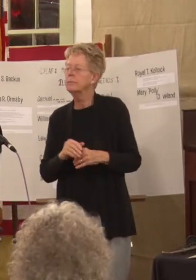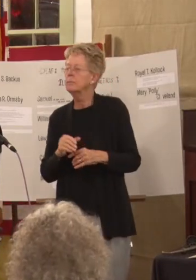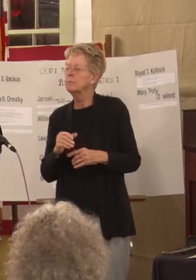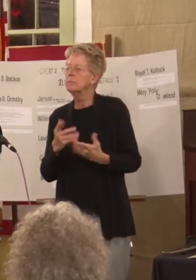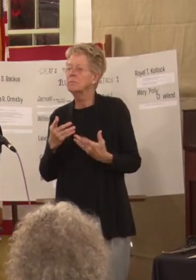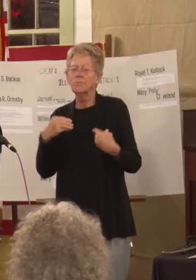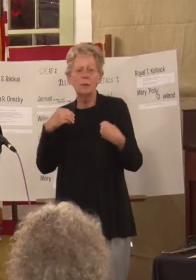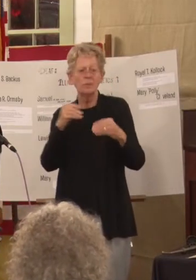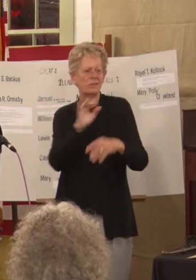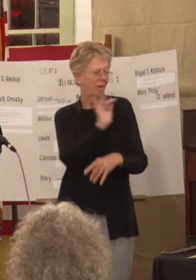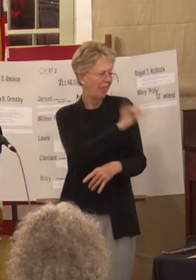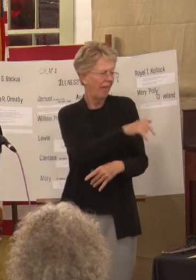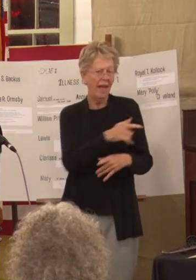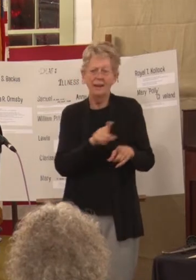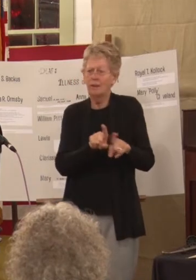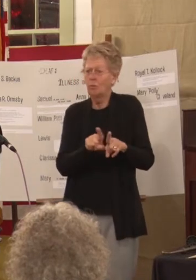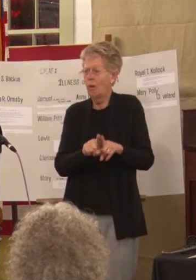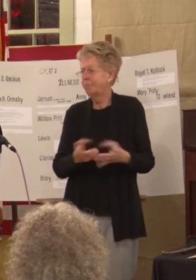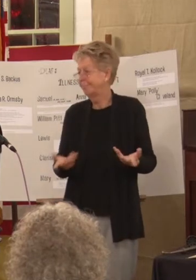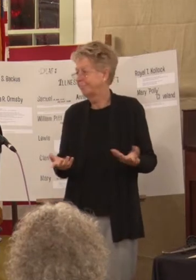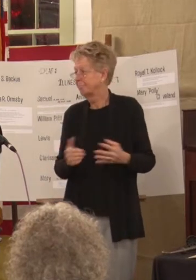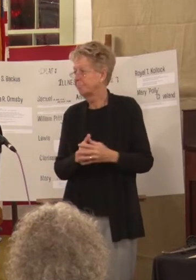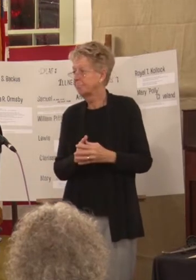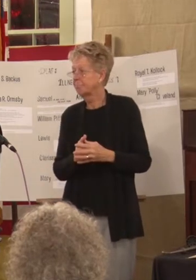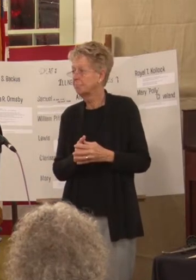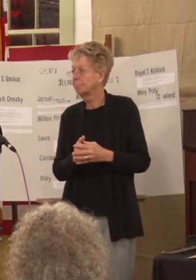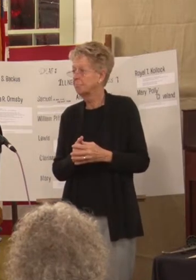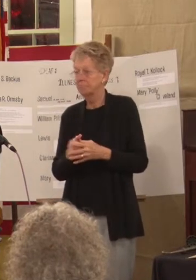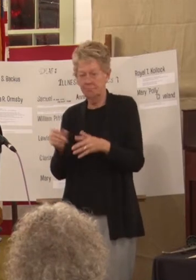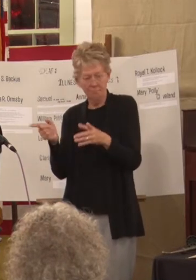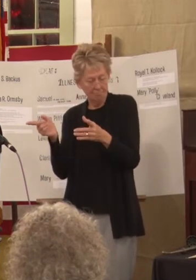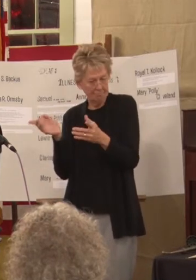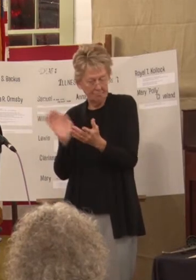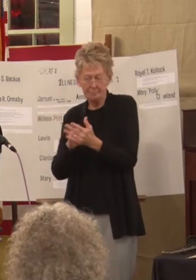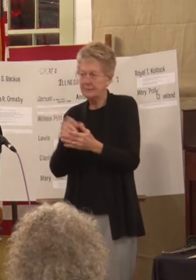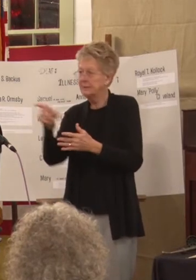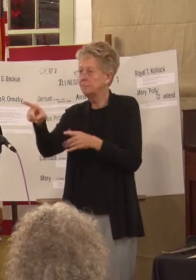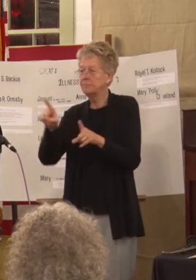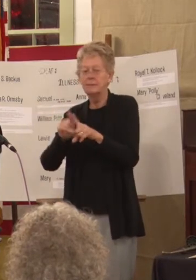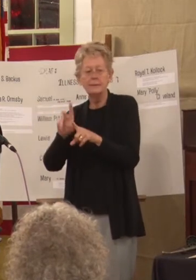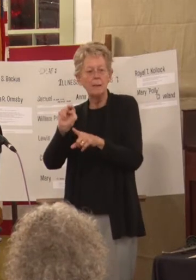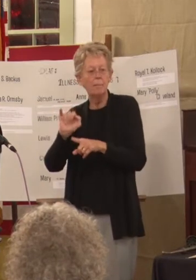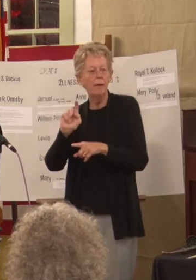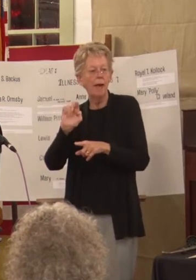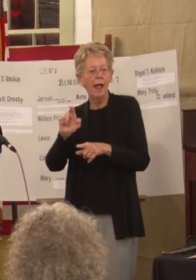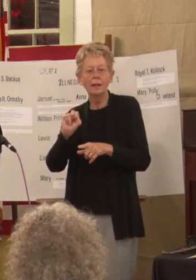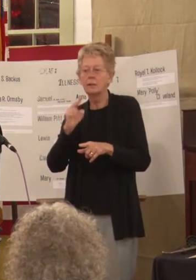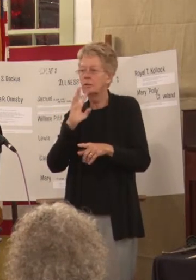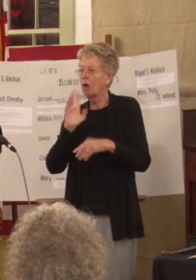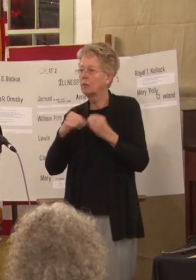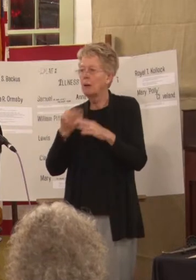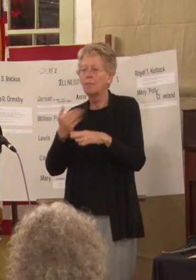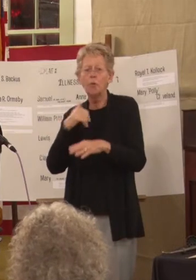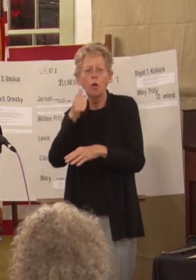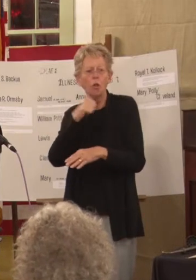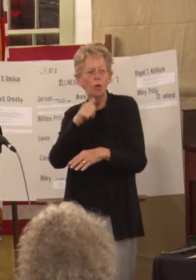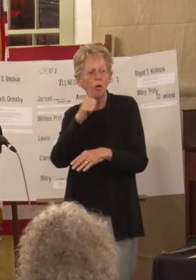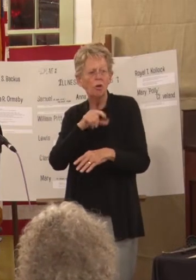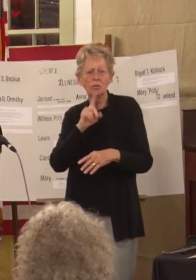sell that as well. Again, like what Mary Ellen was talking about before, the girls really didn't have